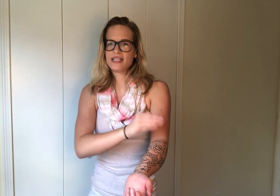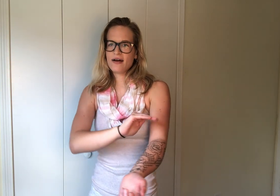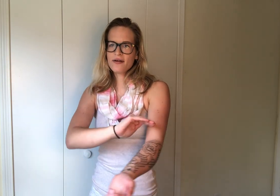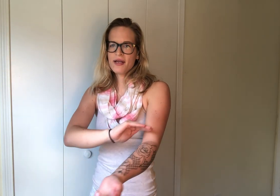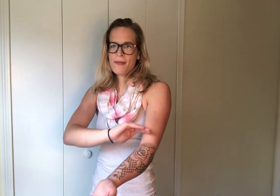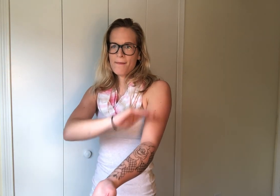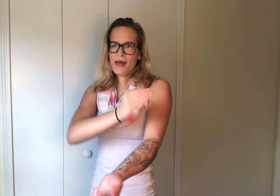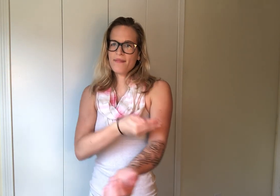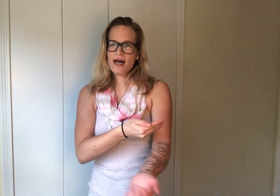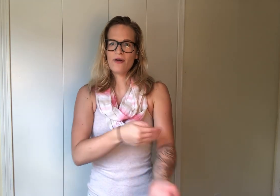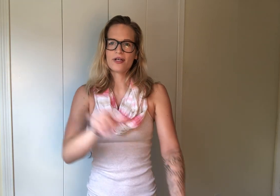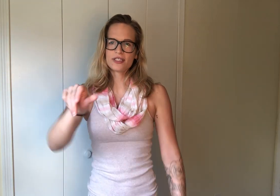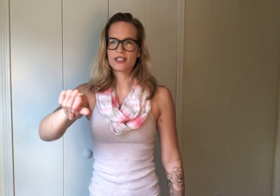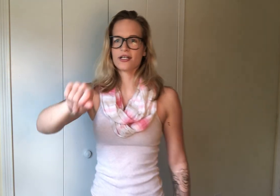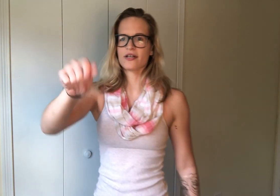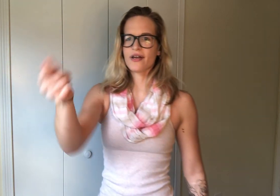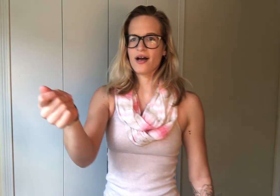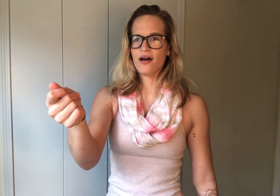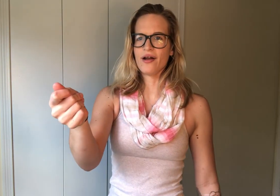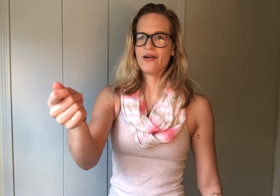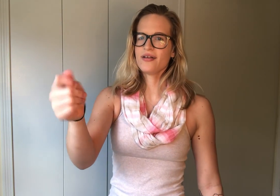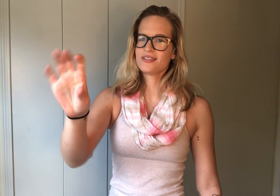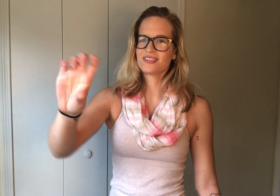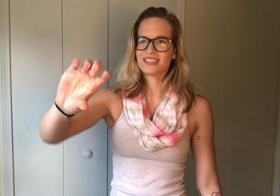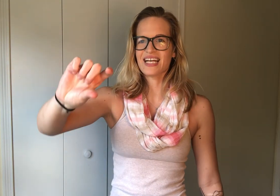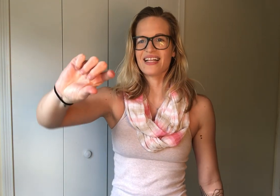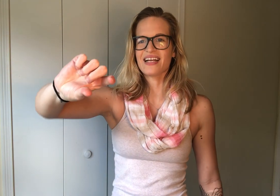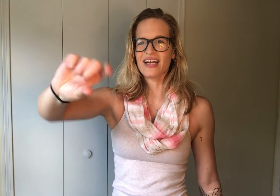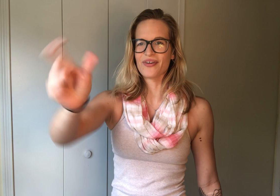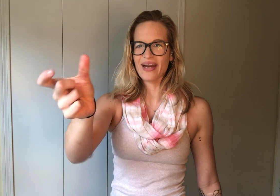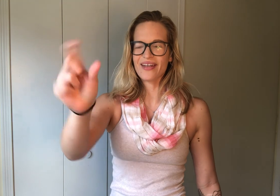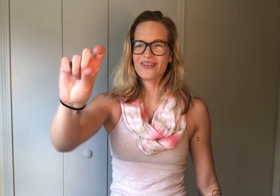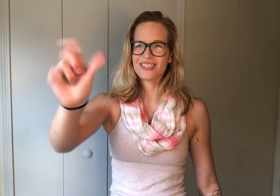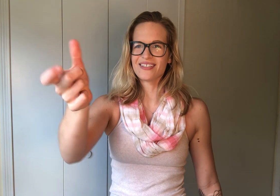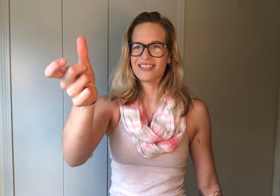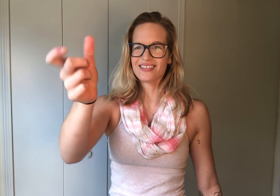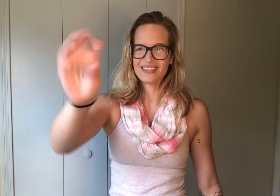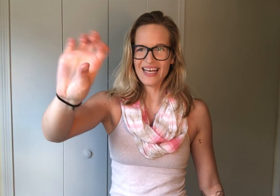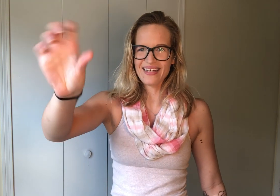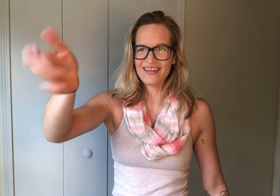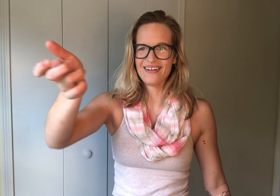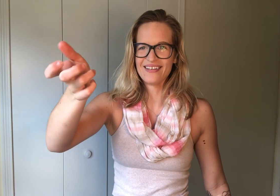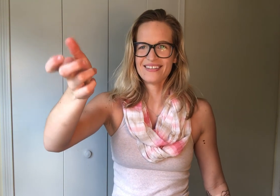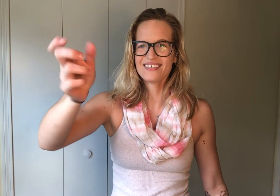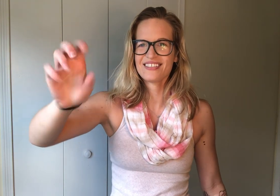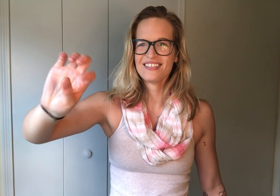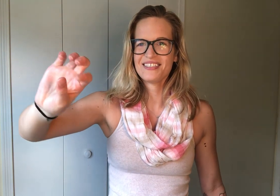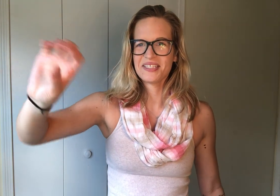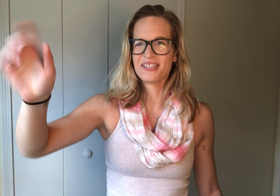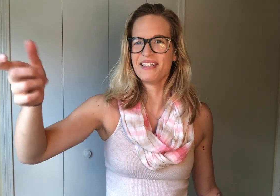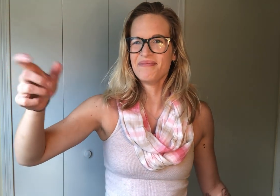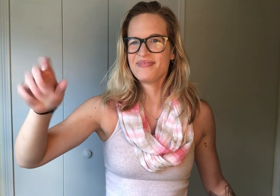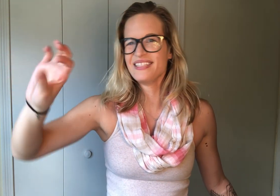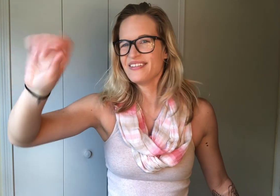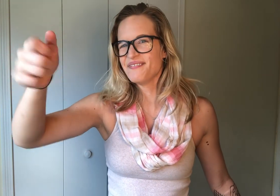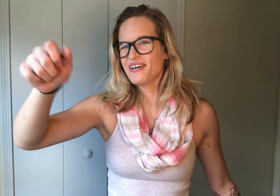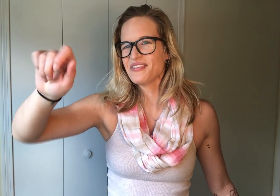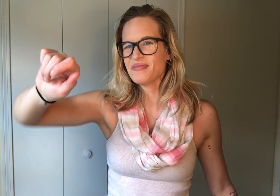down, my power's turned on, so it's kind of like a radio turning that on, or up, you know, volume,